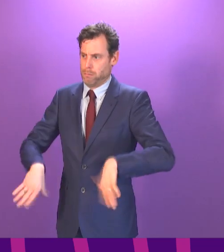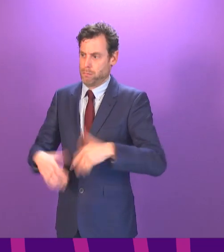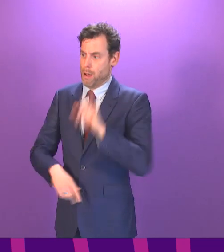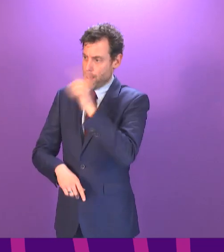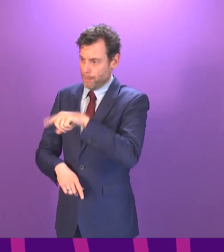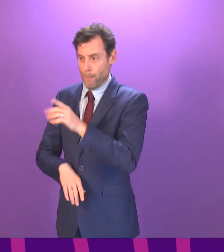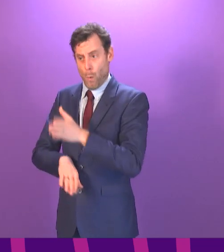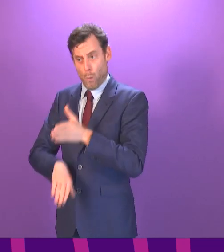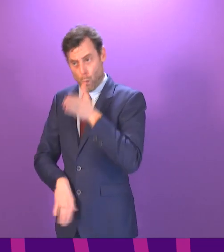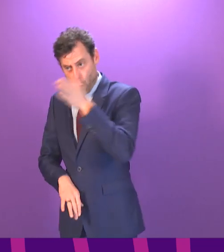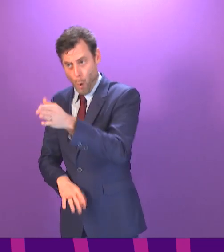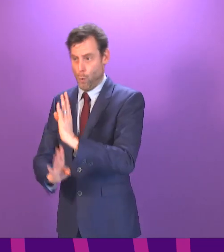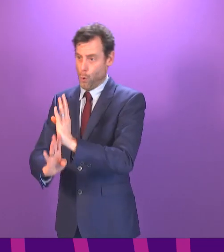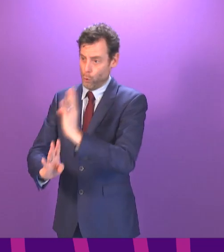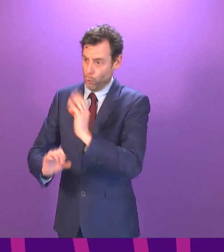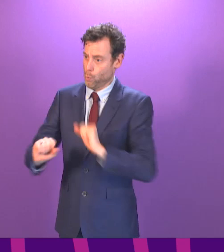a critical part of the success so far.